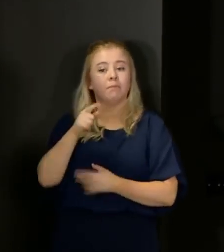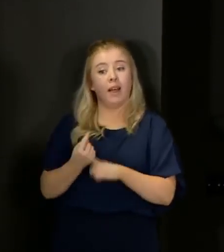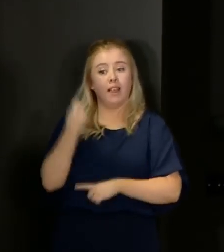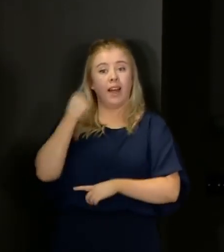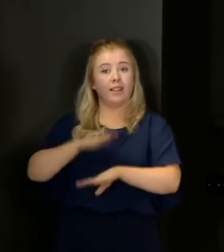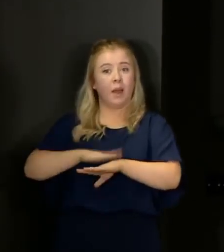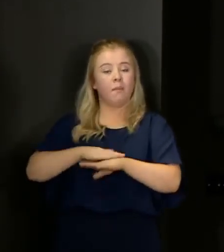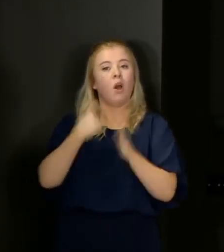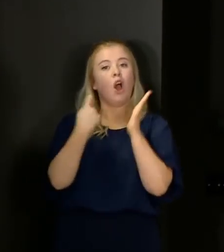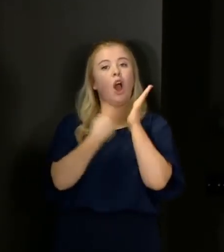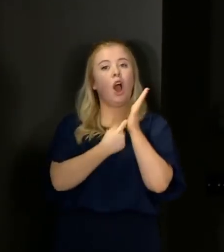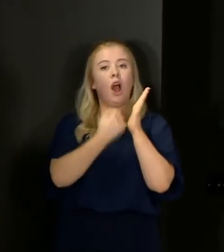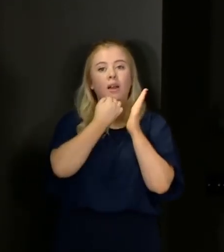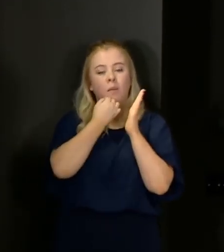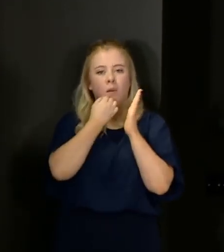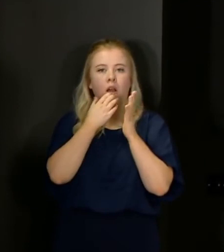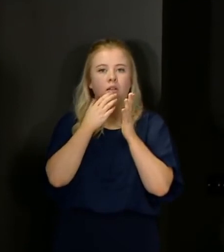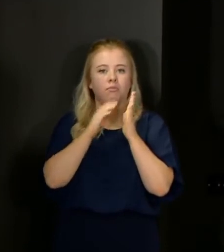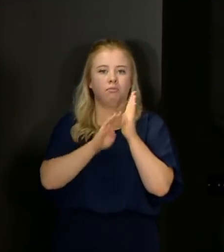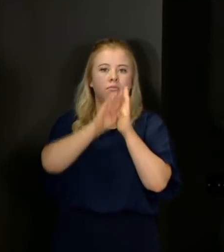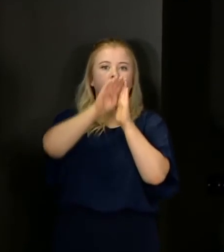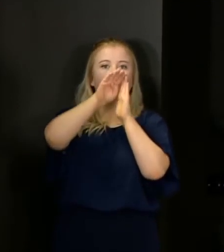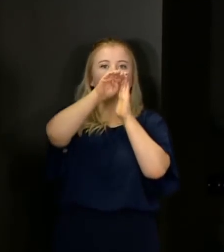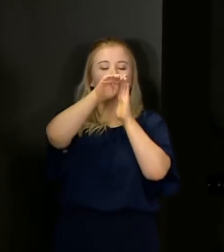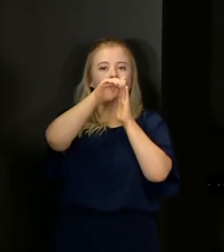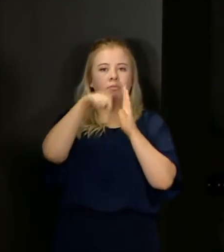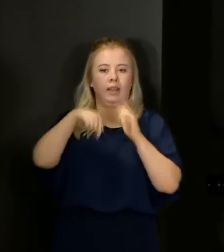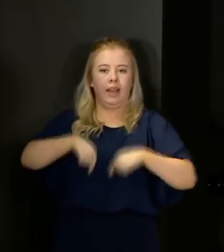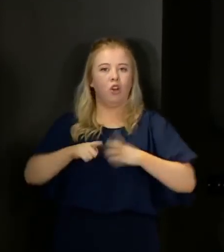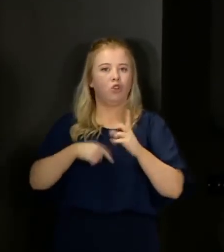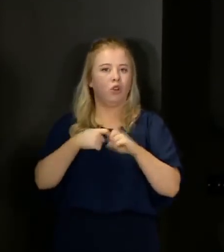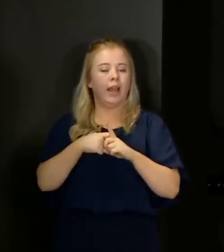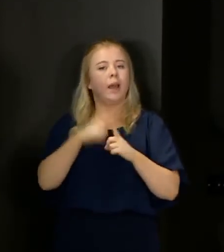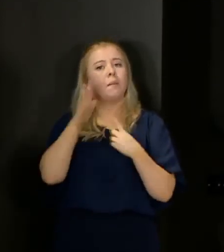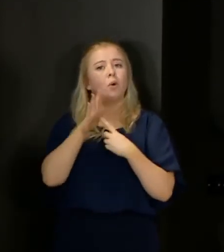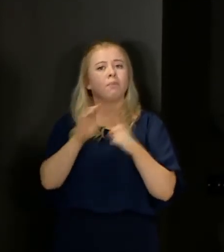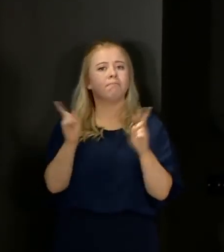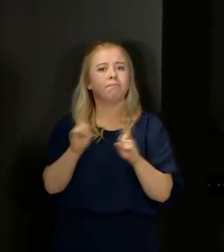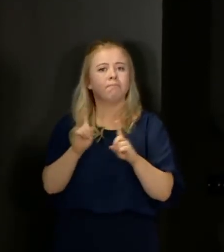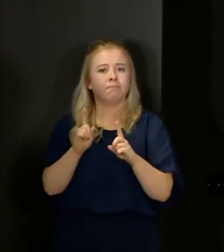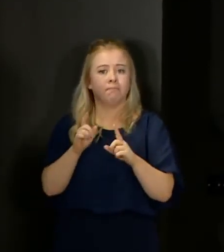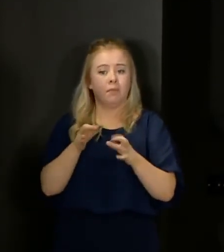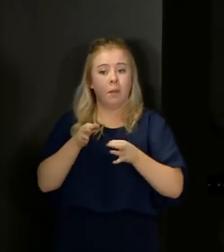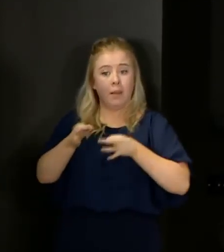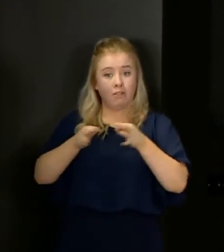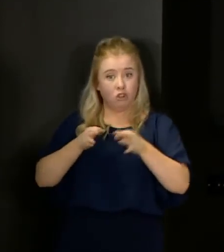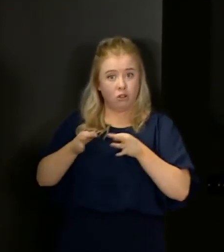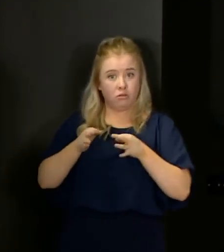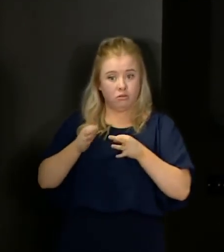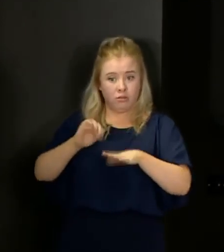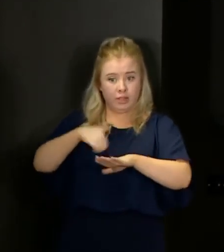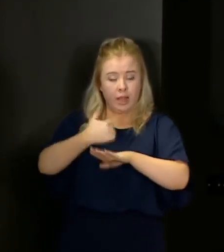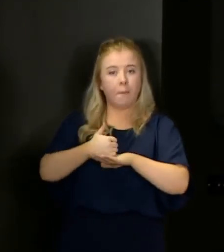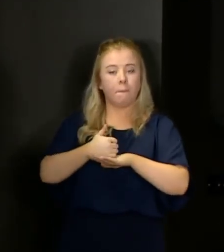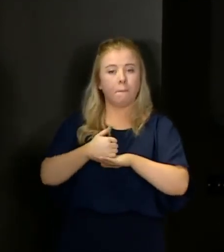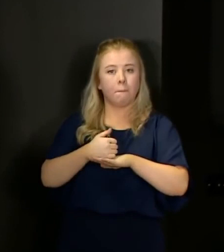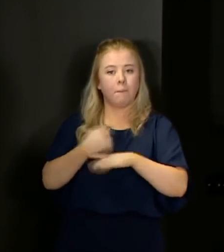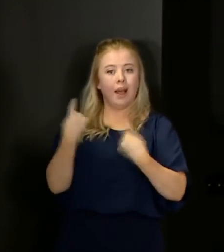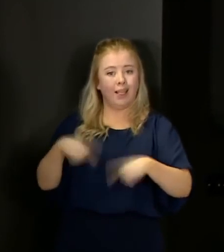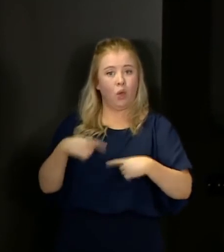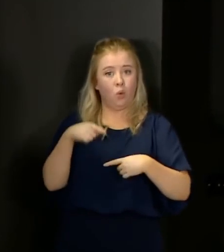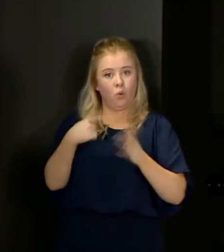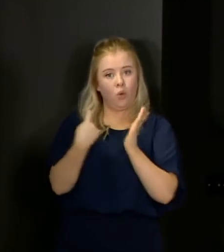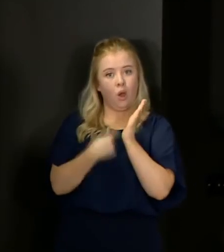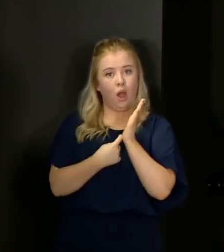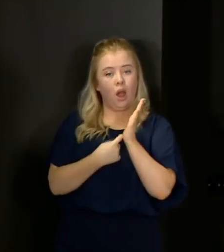in time, our number was very much greater than the United Kingdom. The important thing is that the measures that were taken allowed our